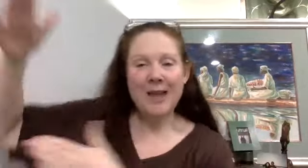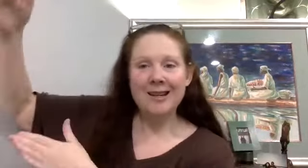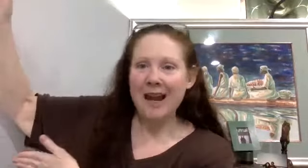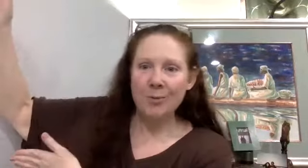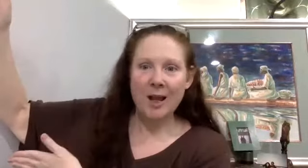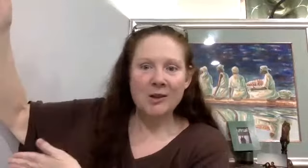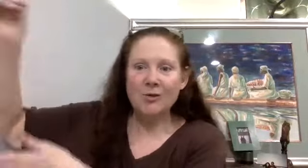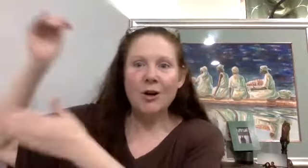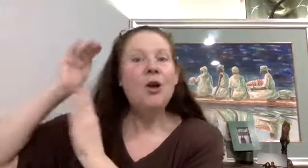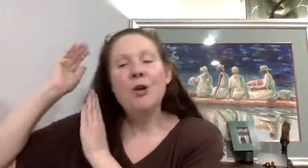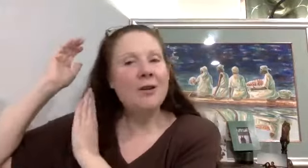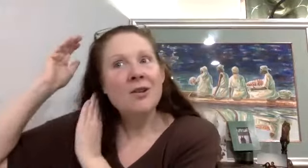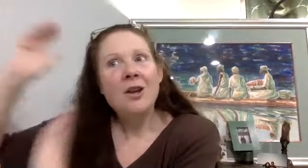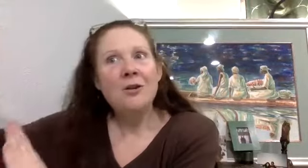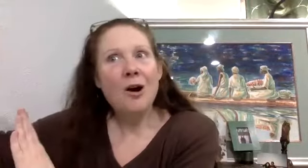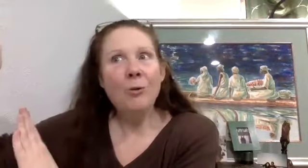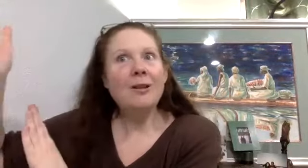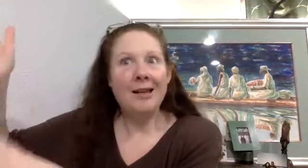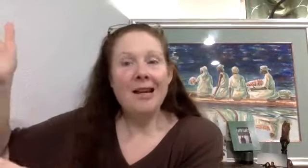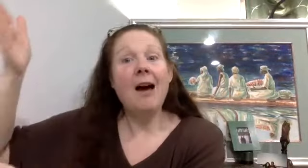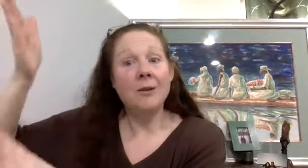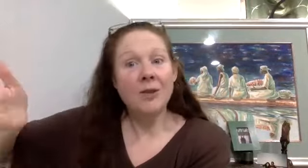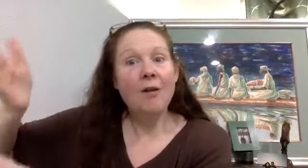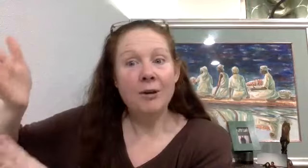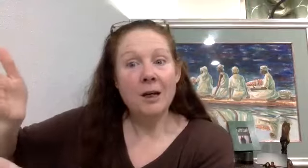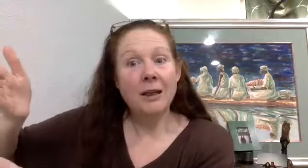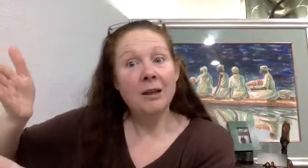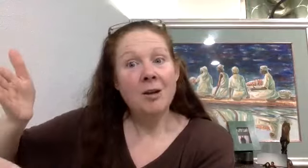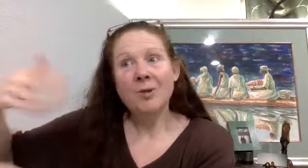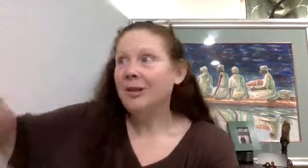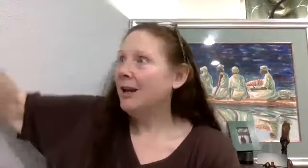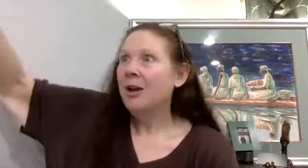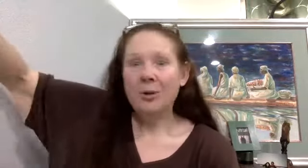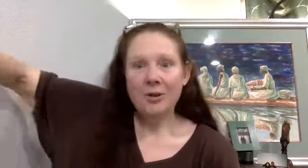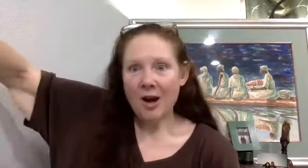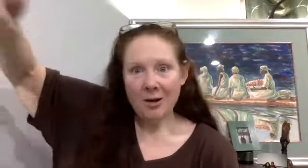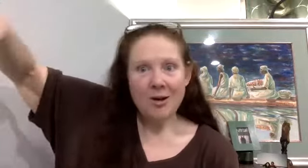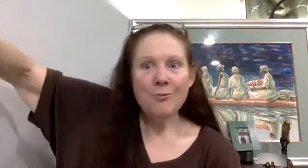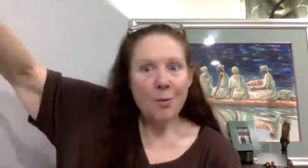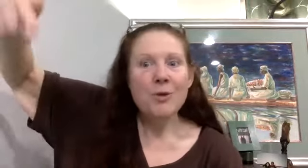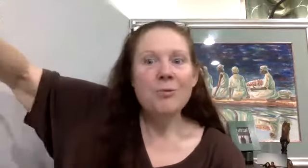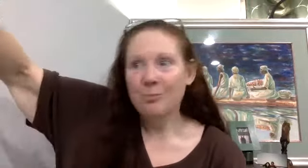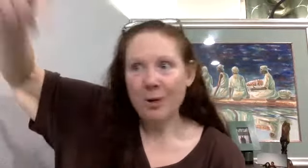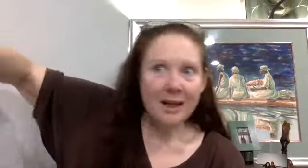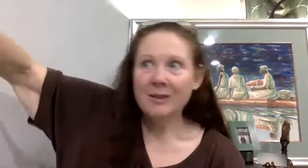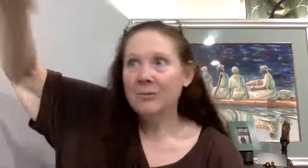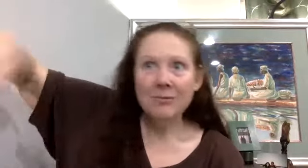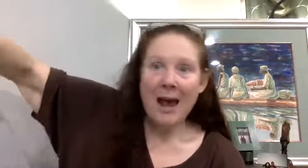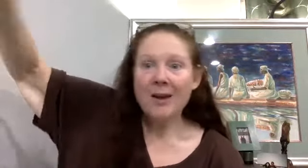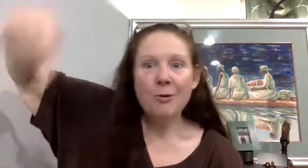that neighbor next door who has no real idea how to solve it really, but they're like, but there's all, you know, no buddies back there